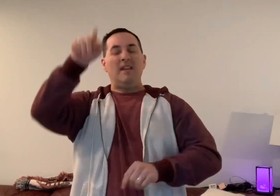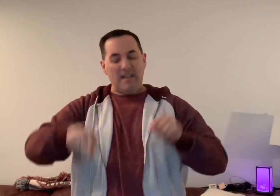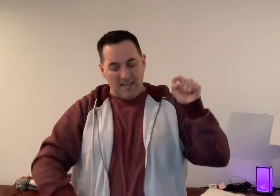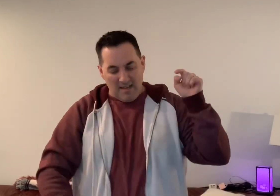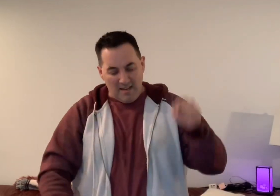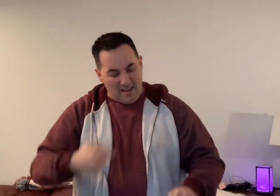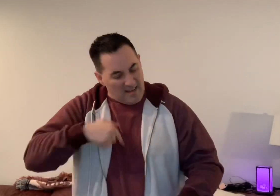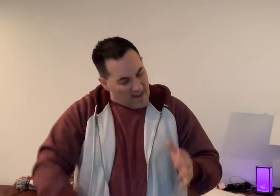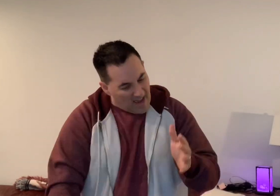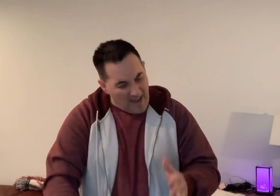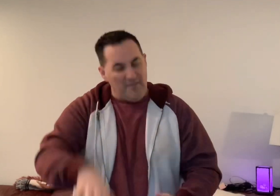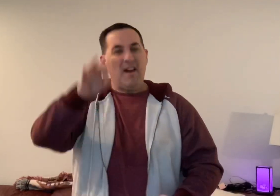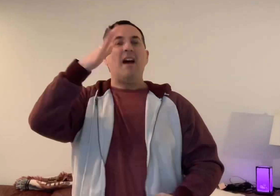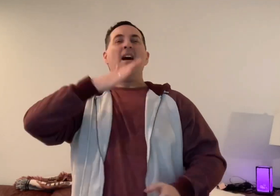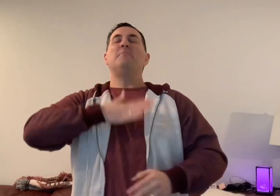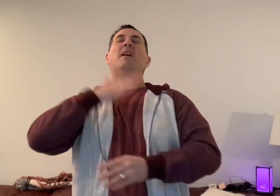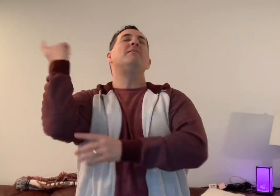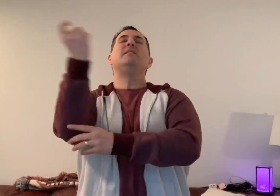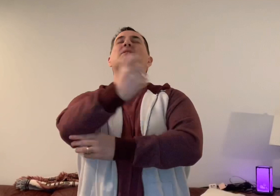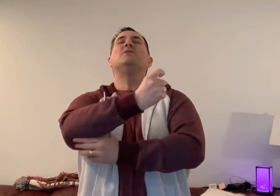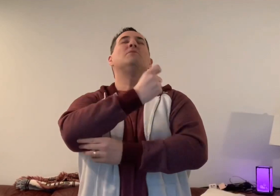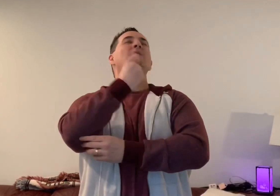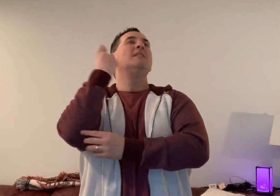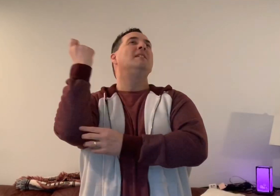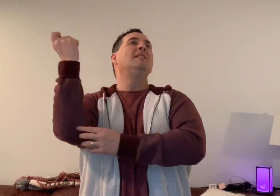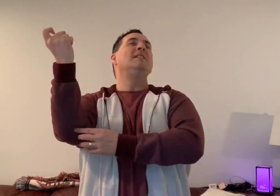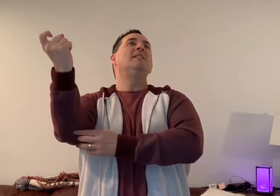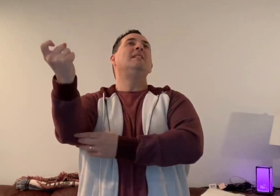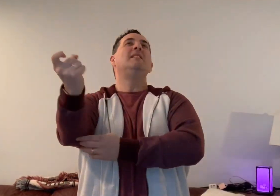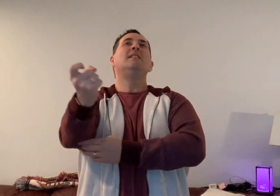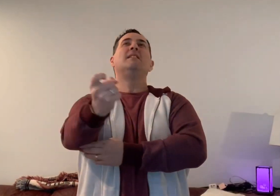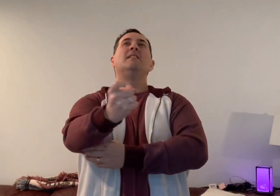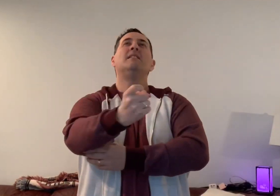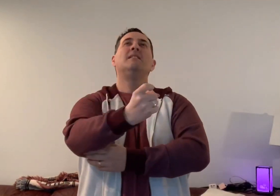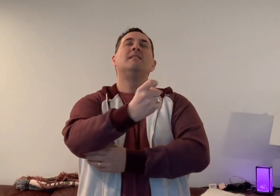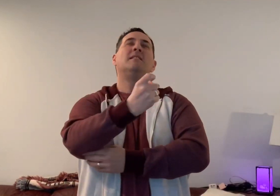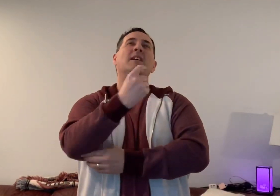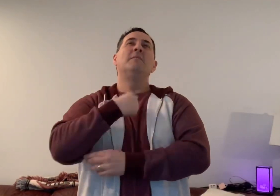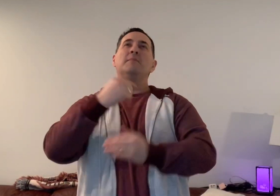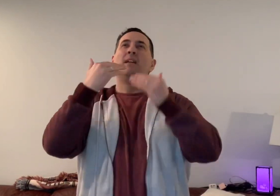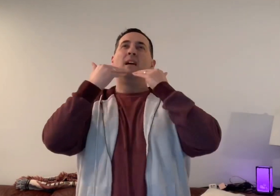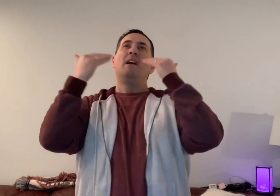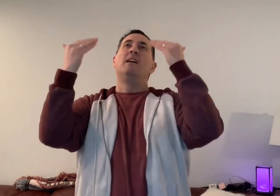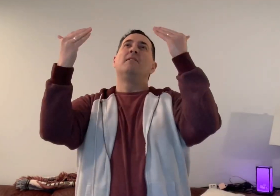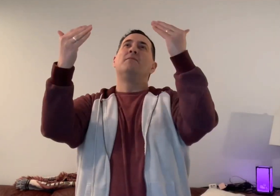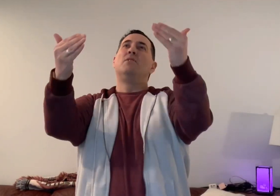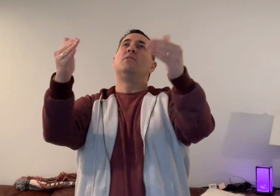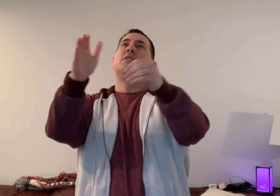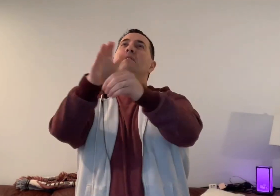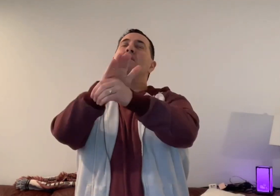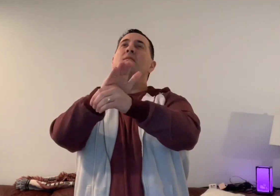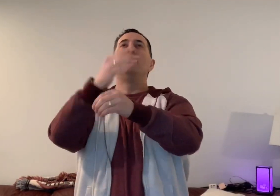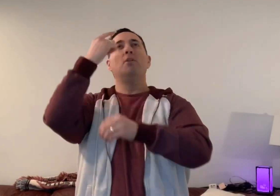I found my victory I'm thankful for